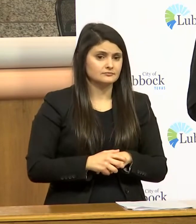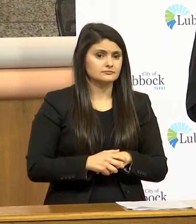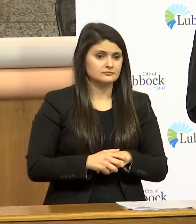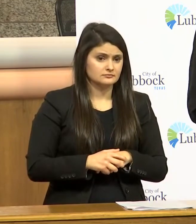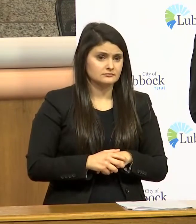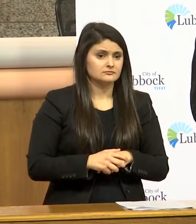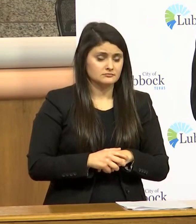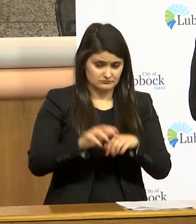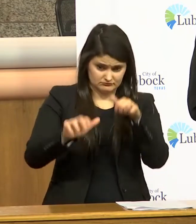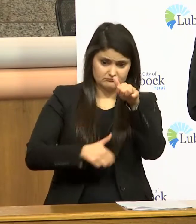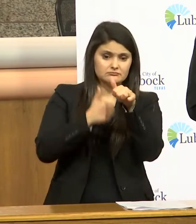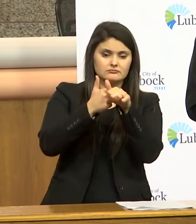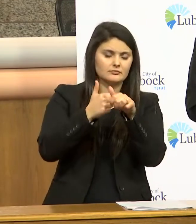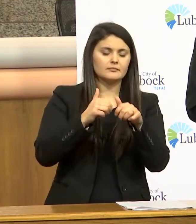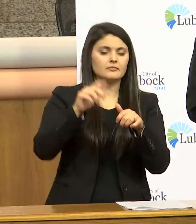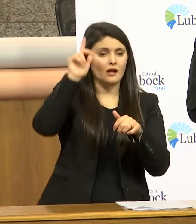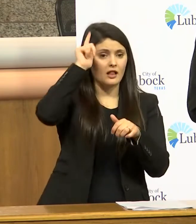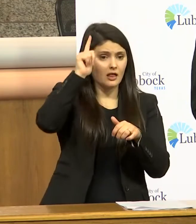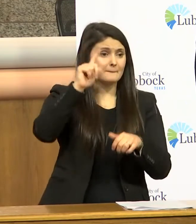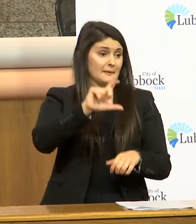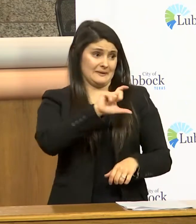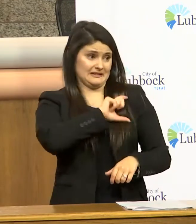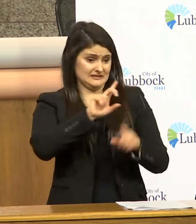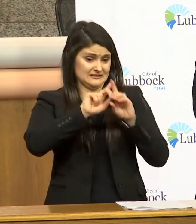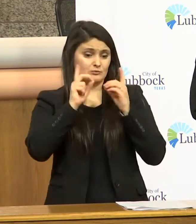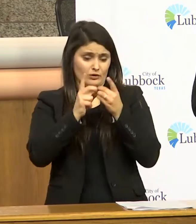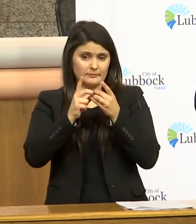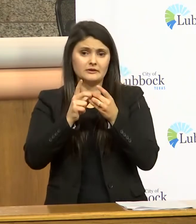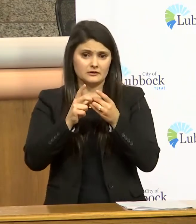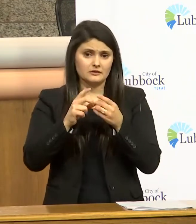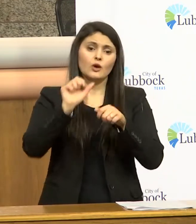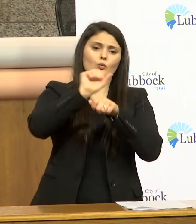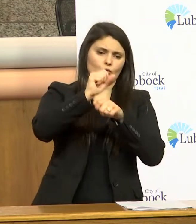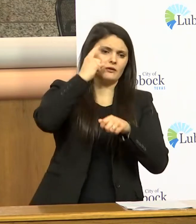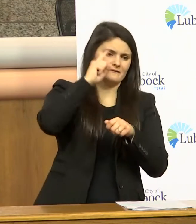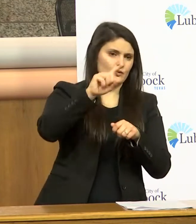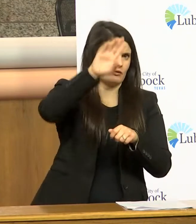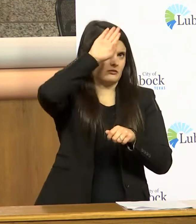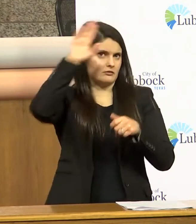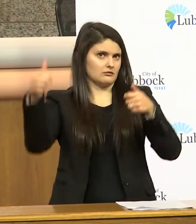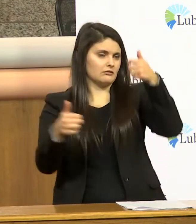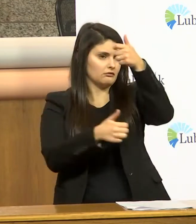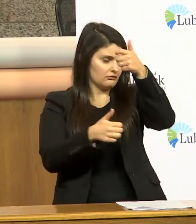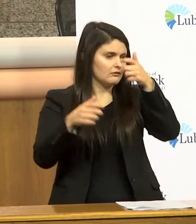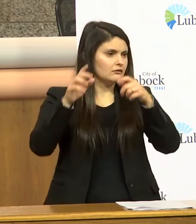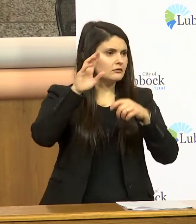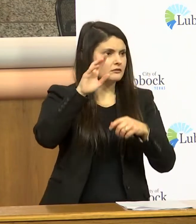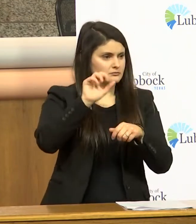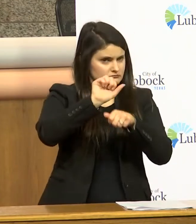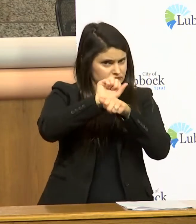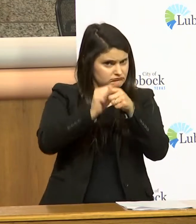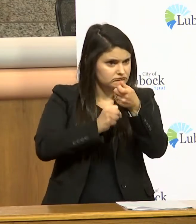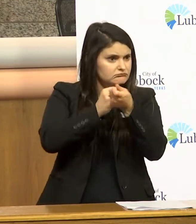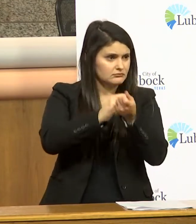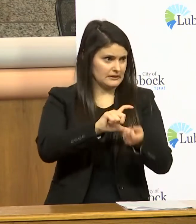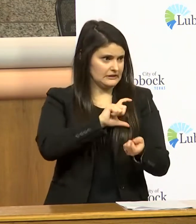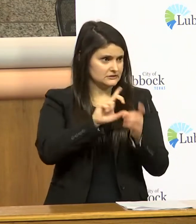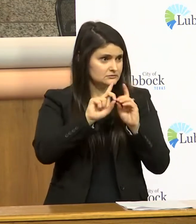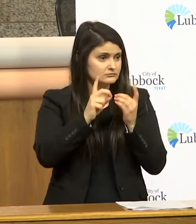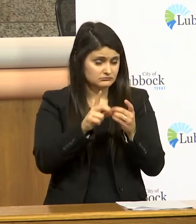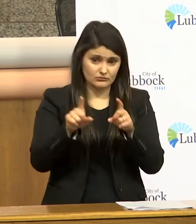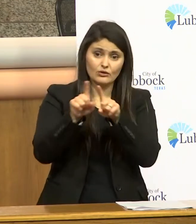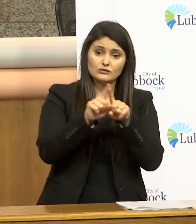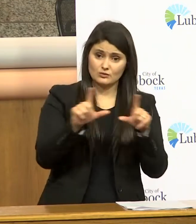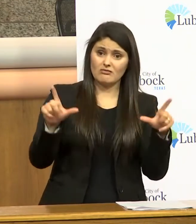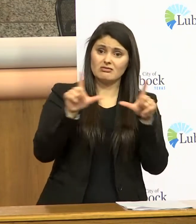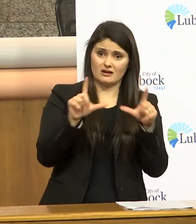by the lubbock fire department i'm i'm sorry by the lubbock police department they work for the lubbock fire department they're backed up by the lubbock police department also licensed peace